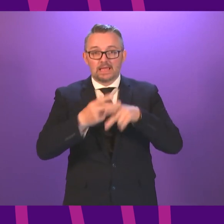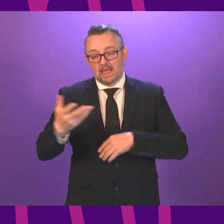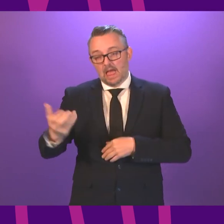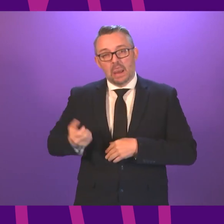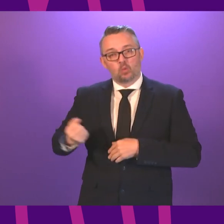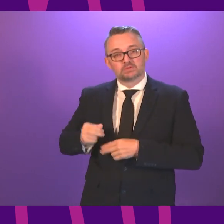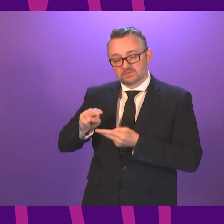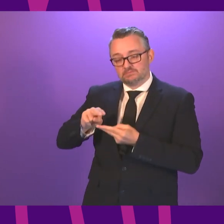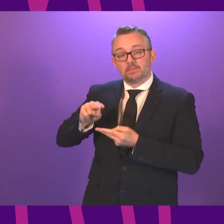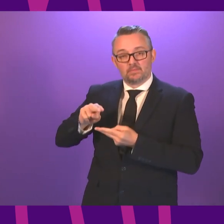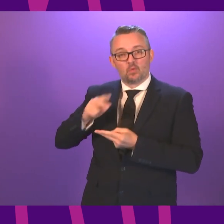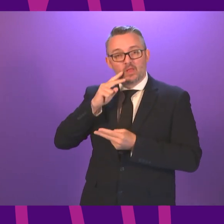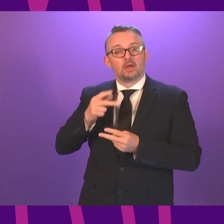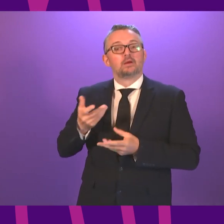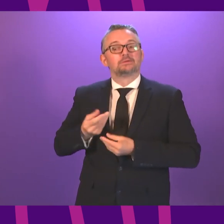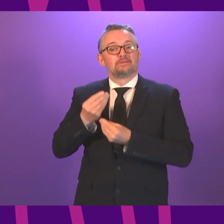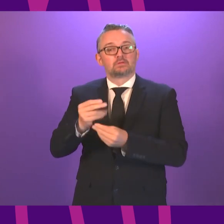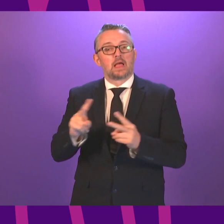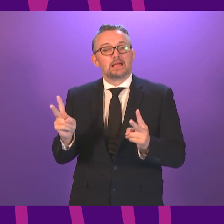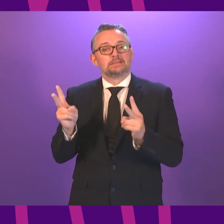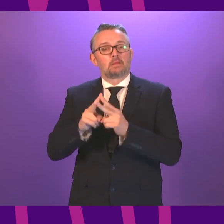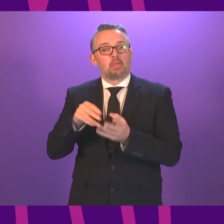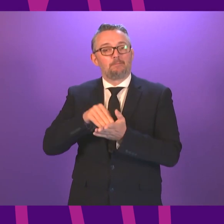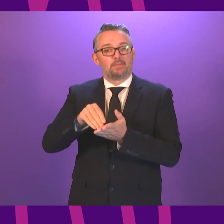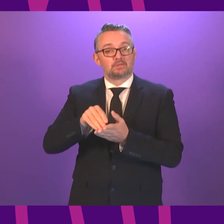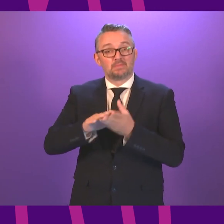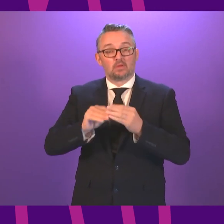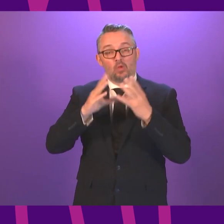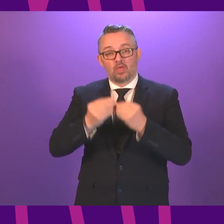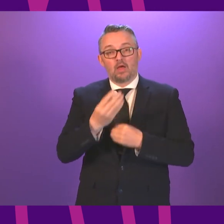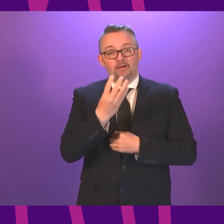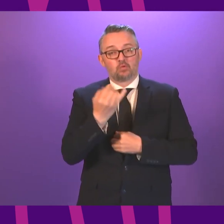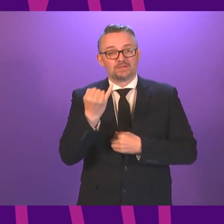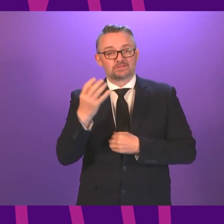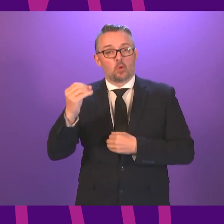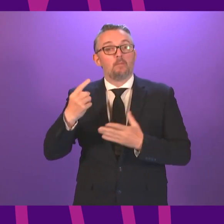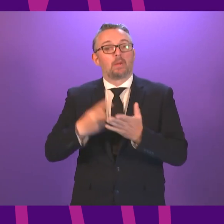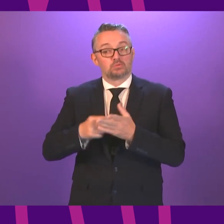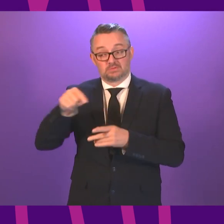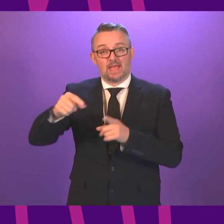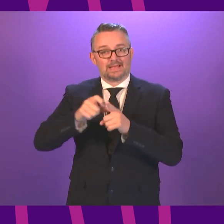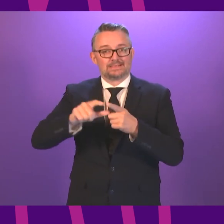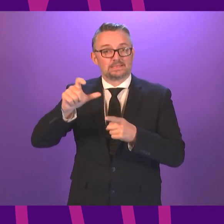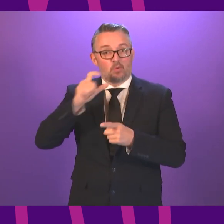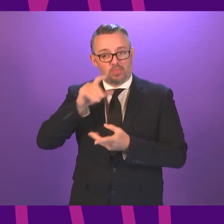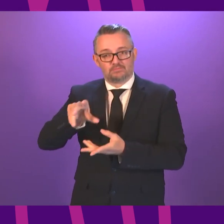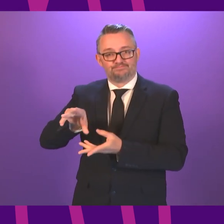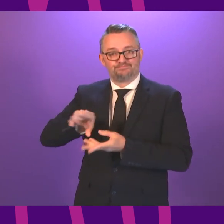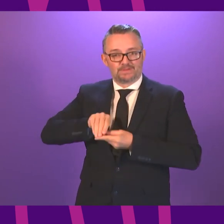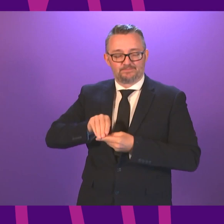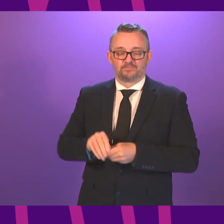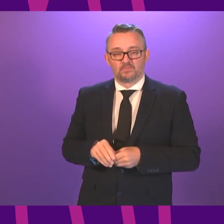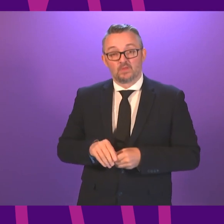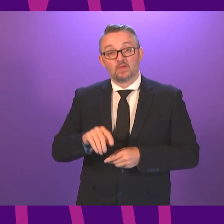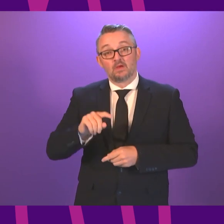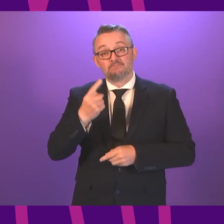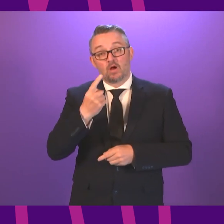supplement will receive a double payment worth £460 in December of this year. And in our first 100 days, we